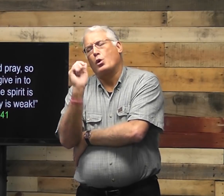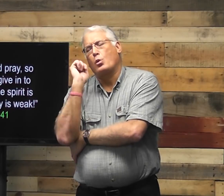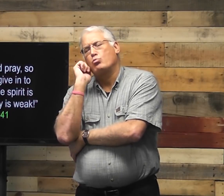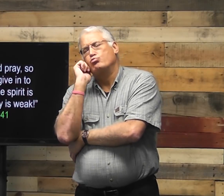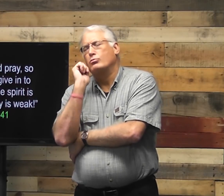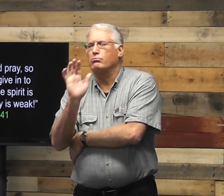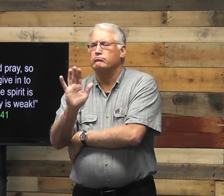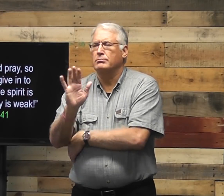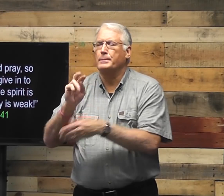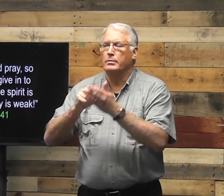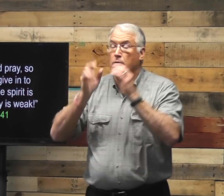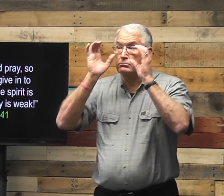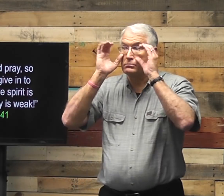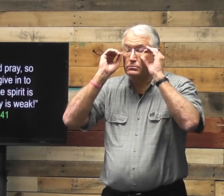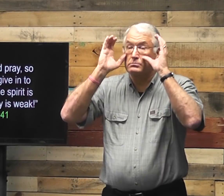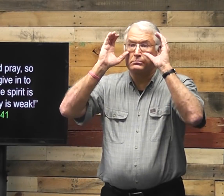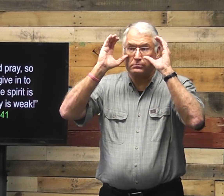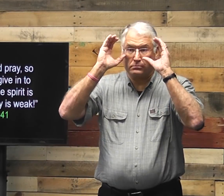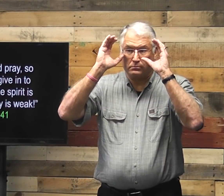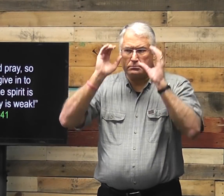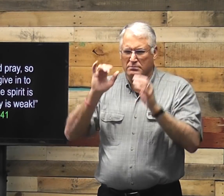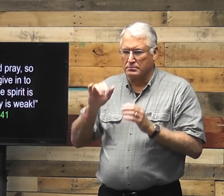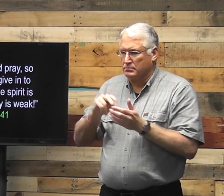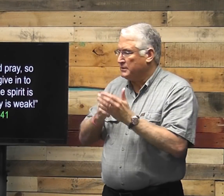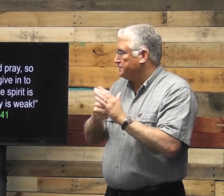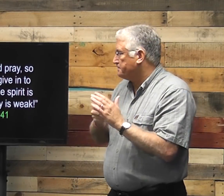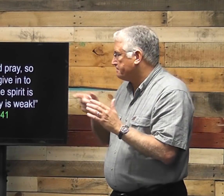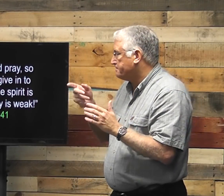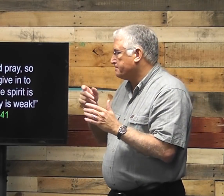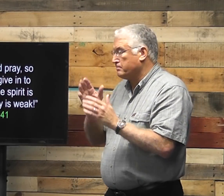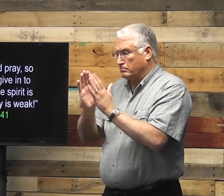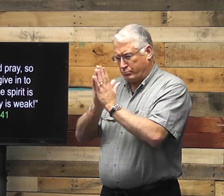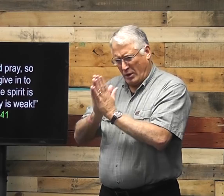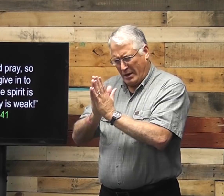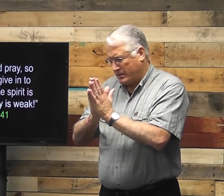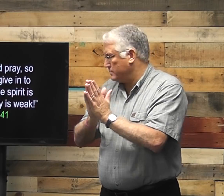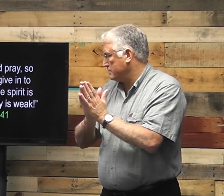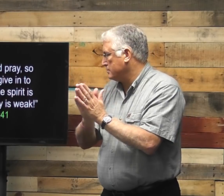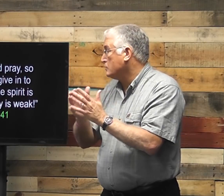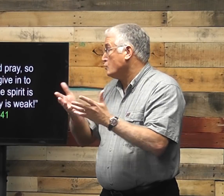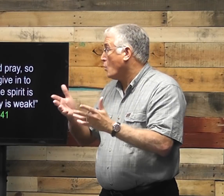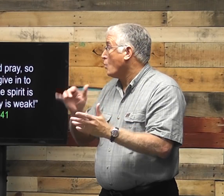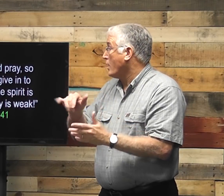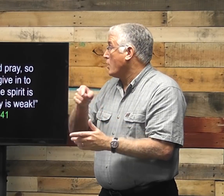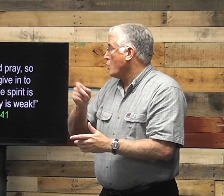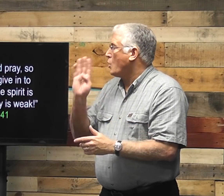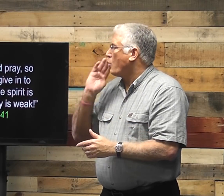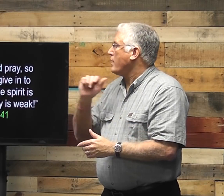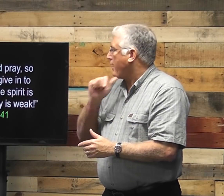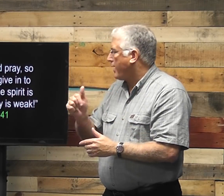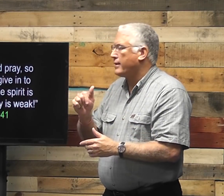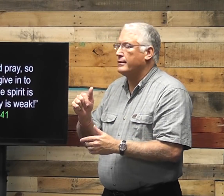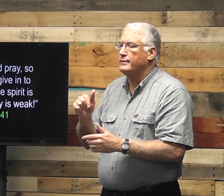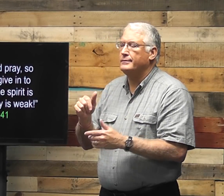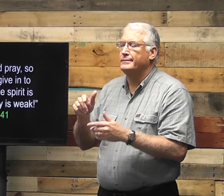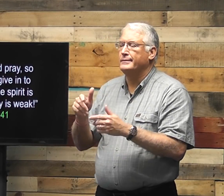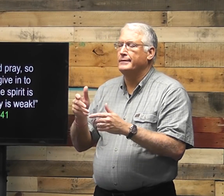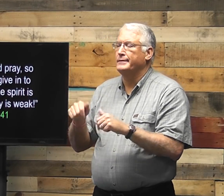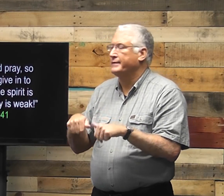You know, that's not what I was talking about. It's talking about being alert. And pray. So that you will not give